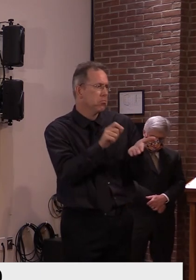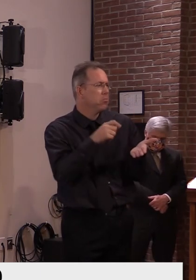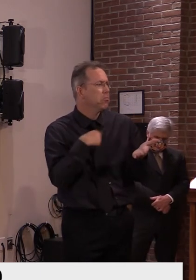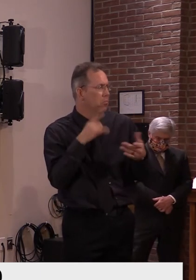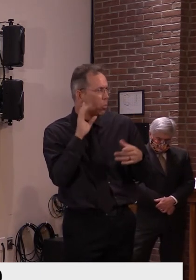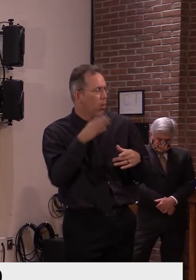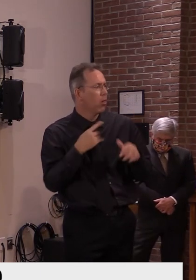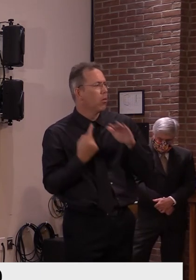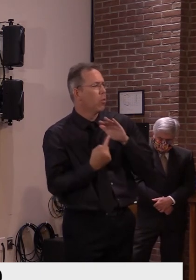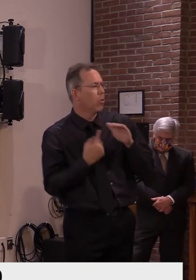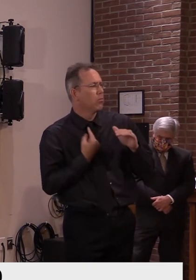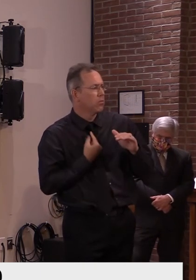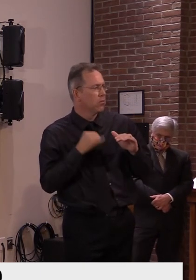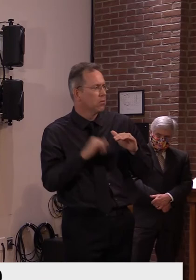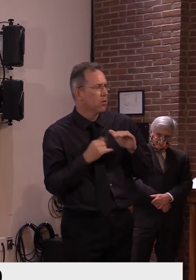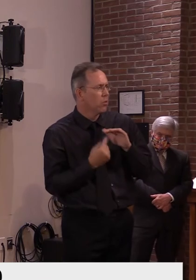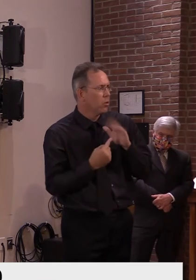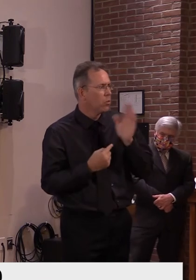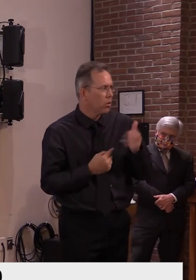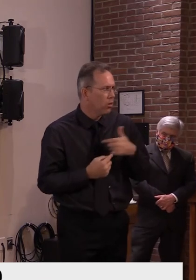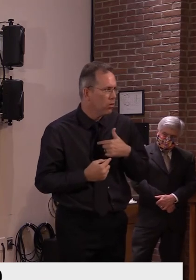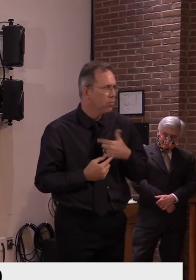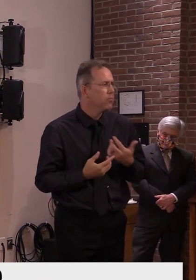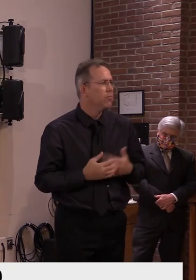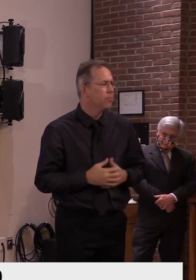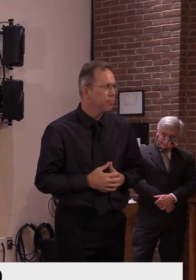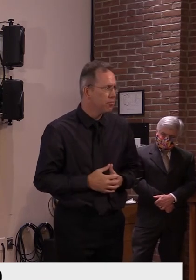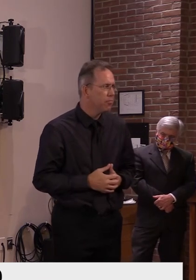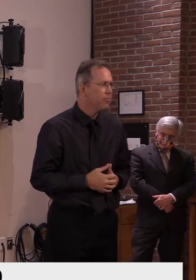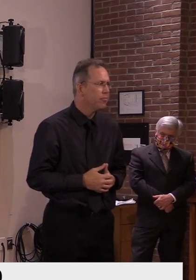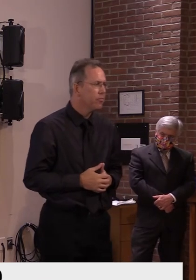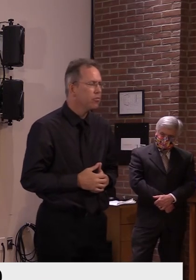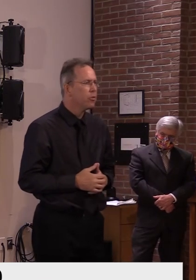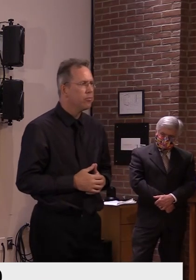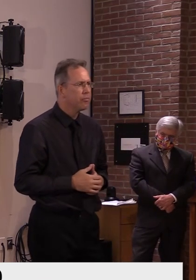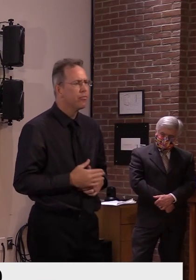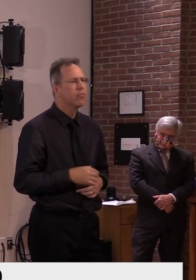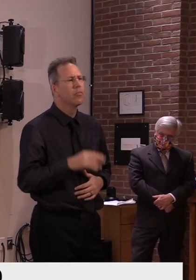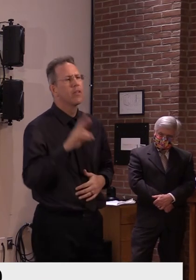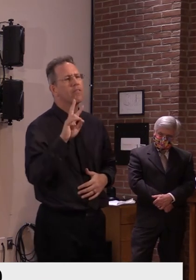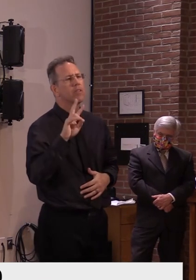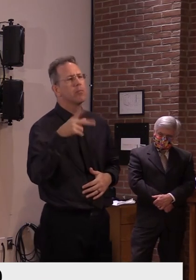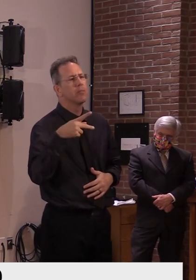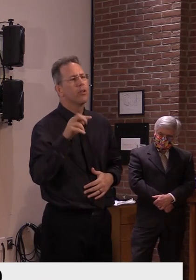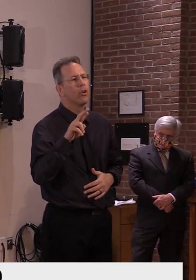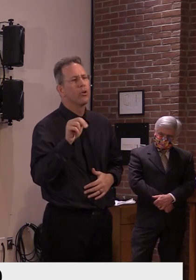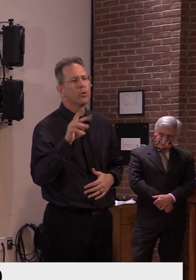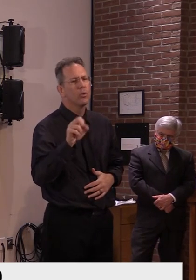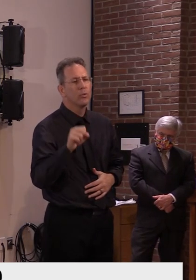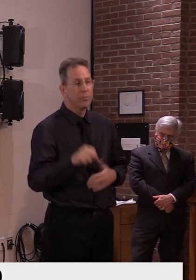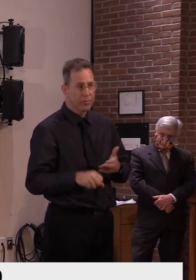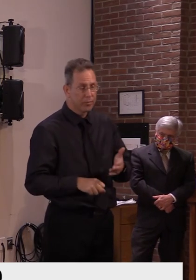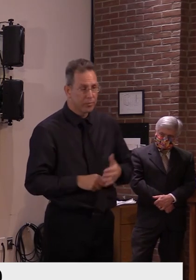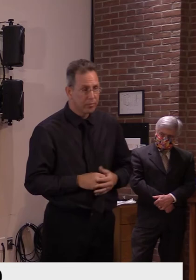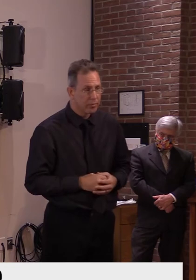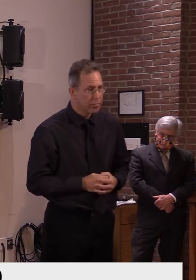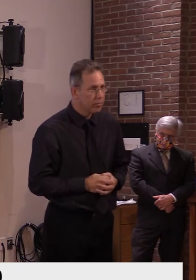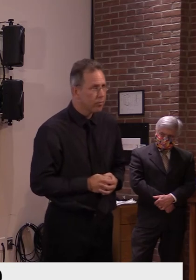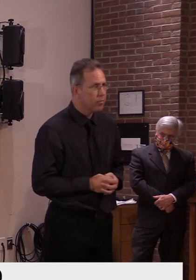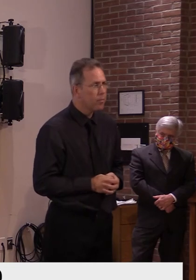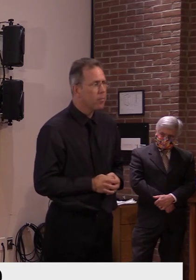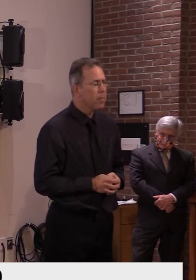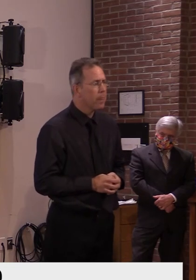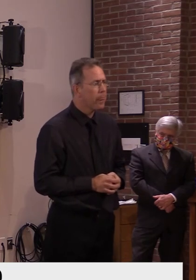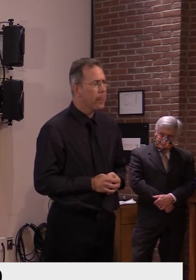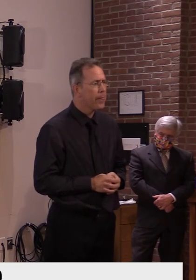Governor, uh, GPR got an inquiry for the listener, uh, looking for a status update on our voluntary program.